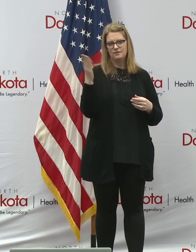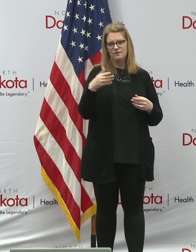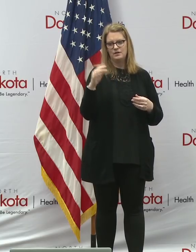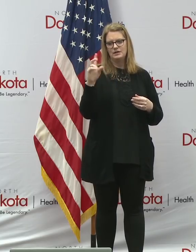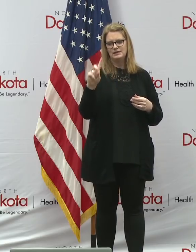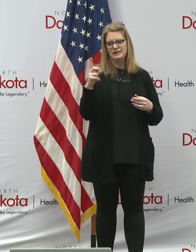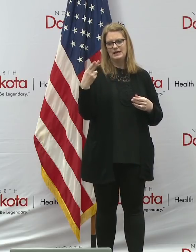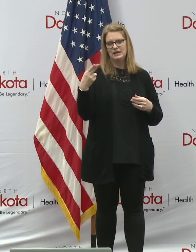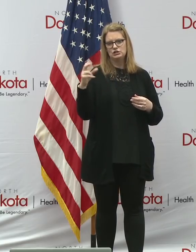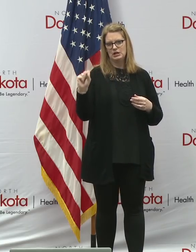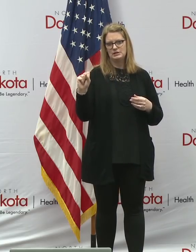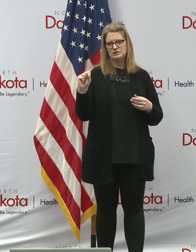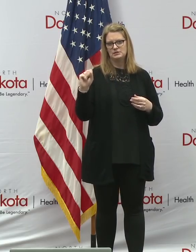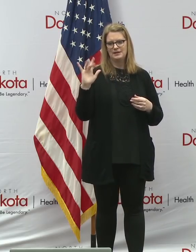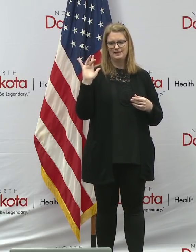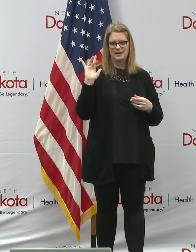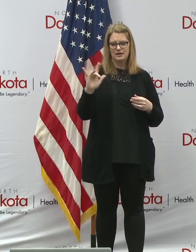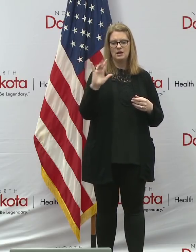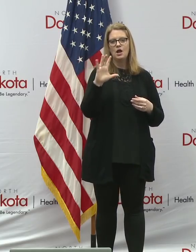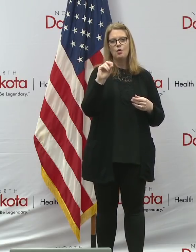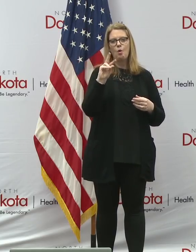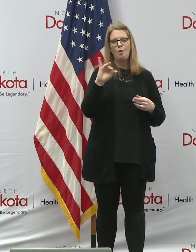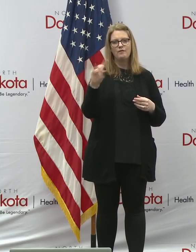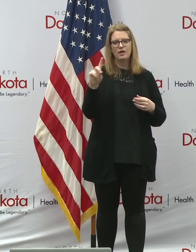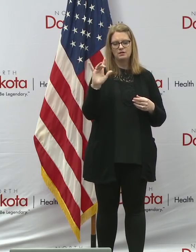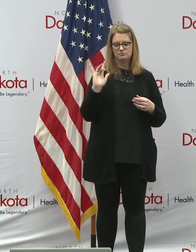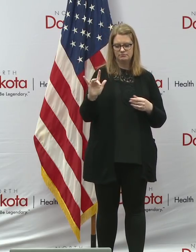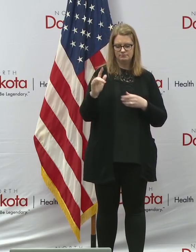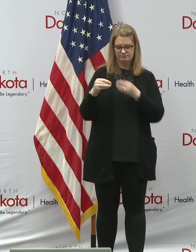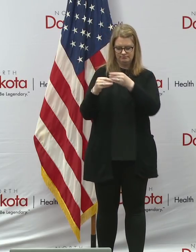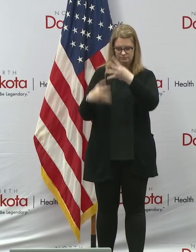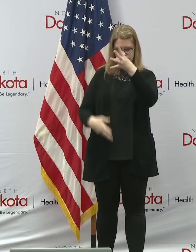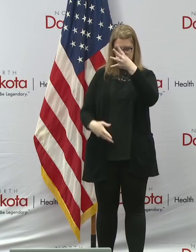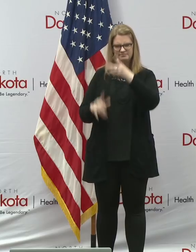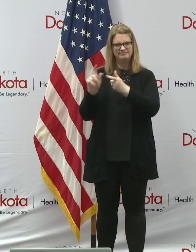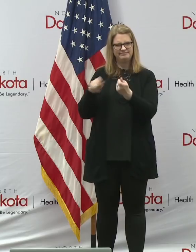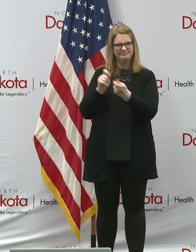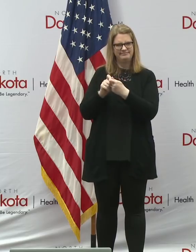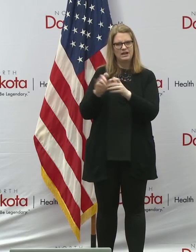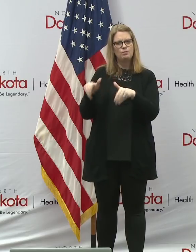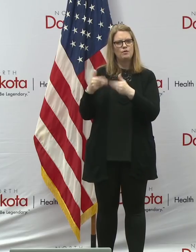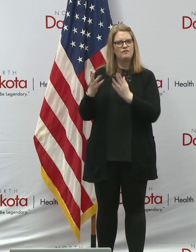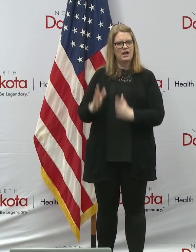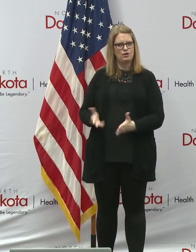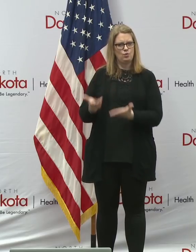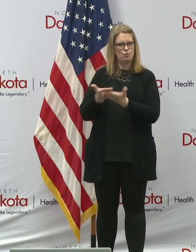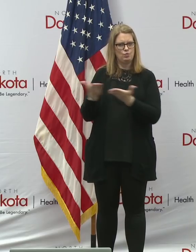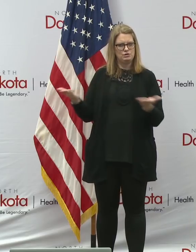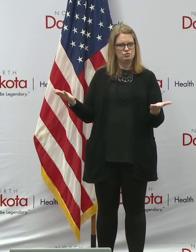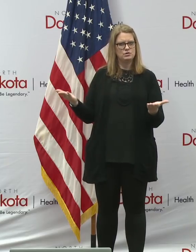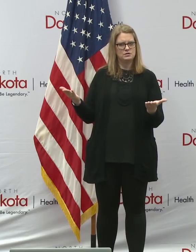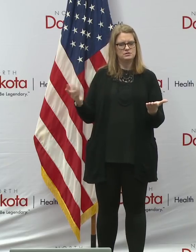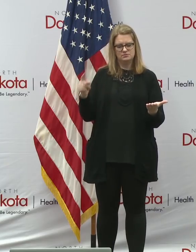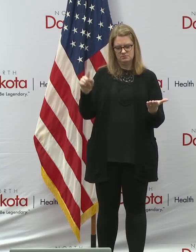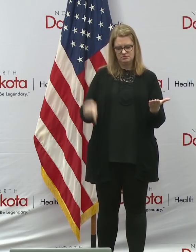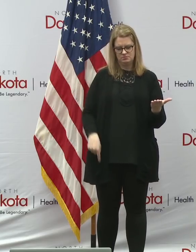DHS. Click on the COVID button and details are in the provider resources area.